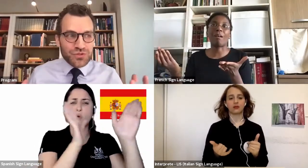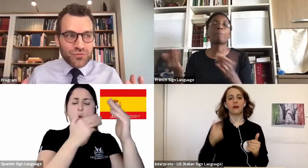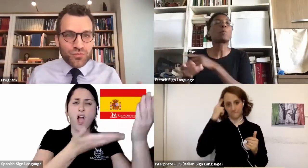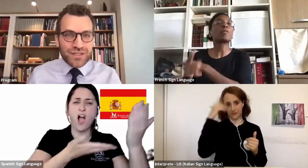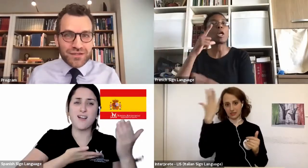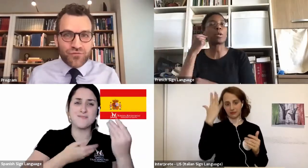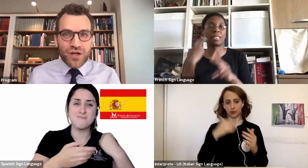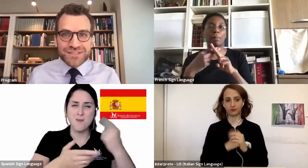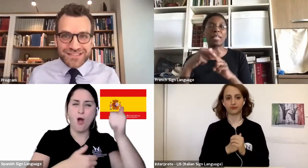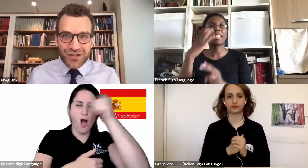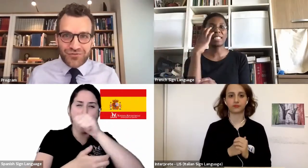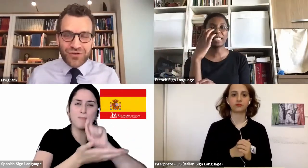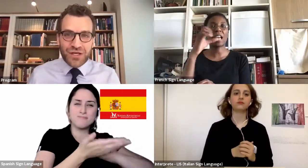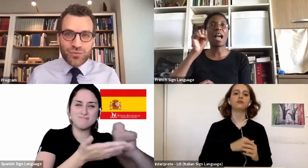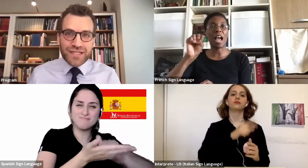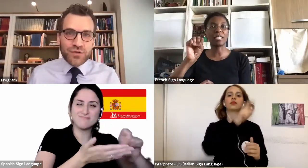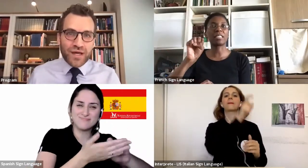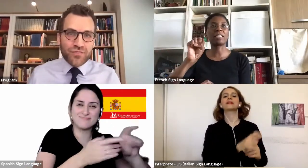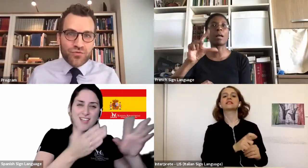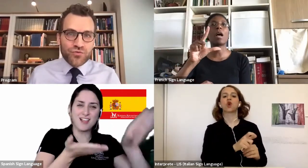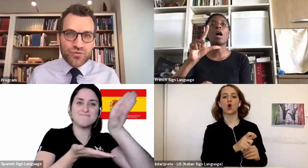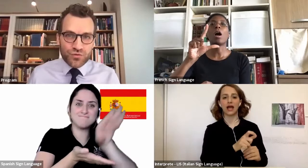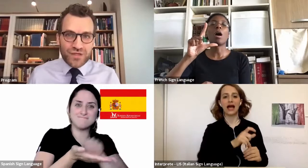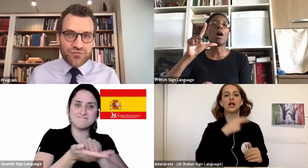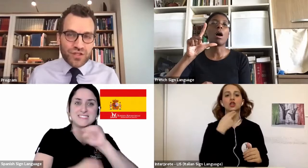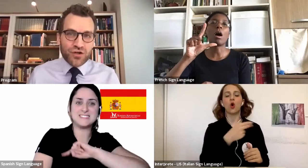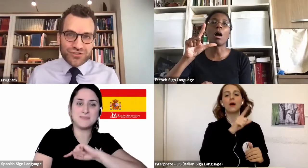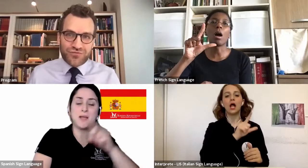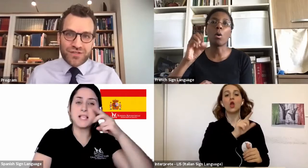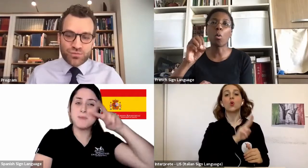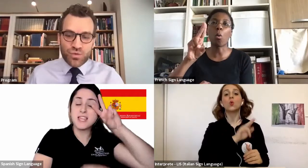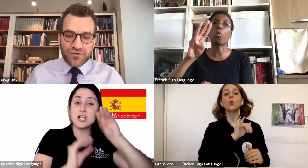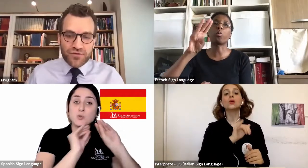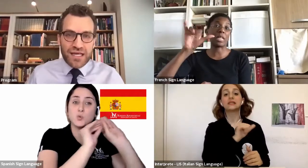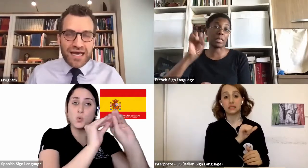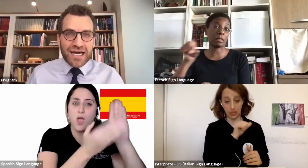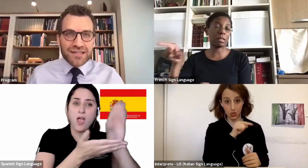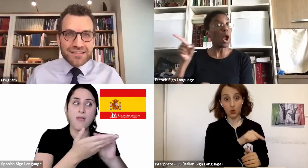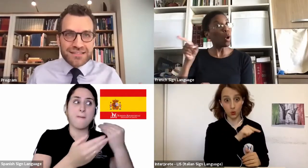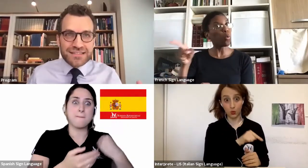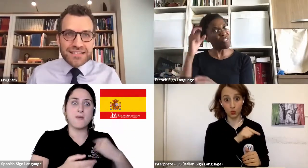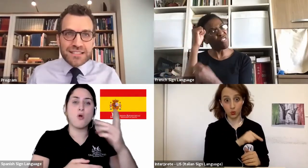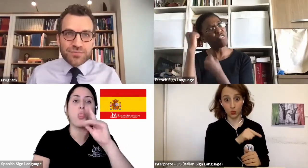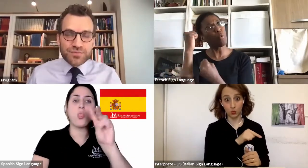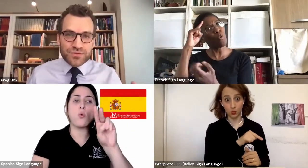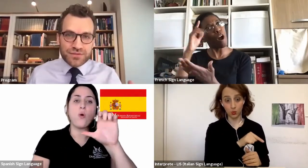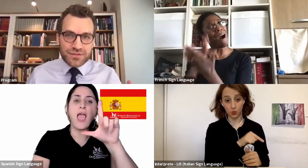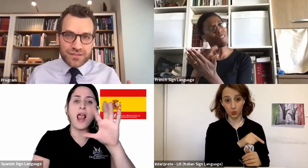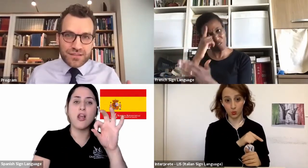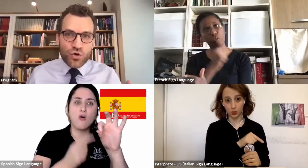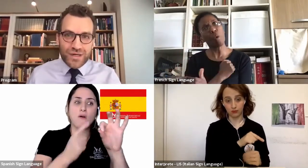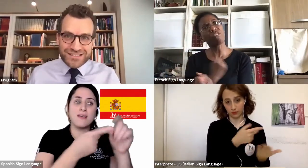for himself, when he went through the grief, the loss of his wife, had these deep